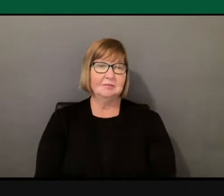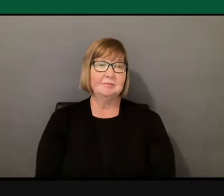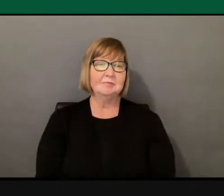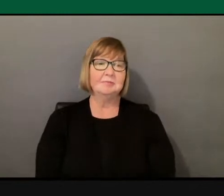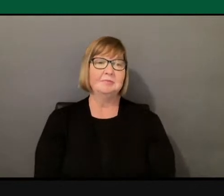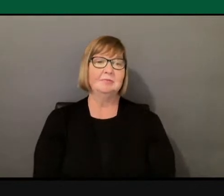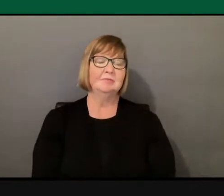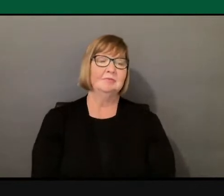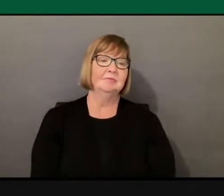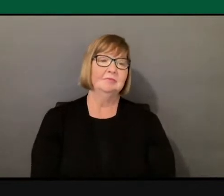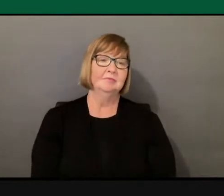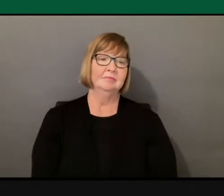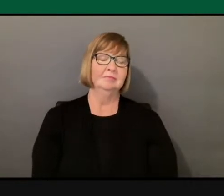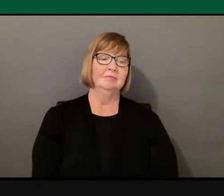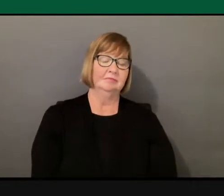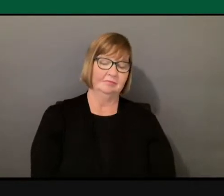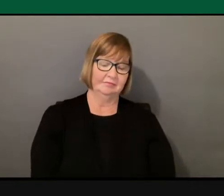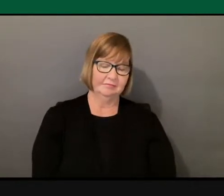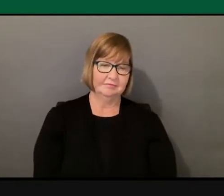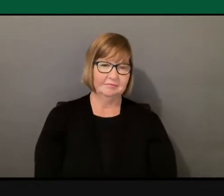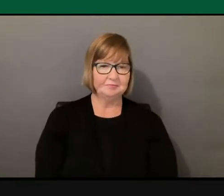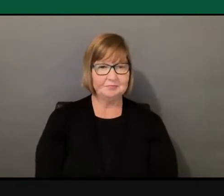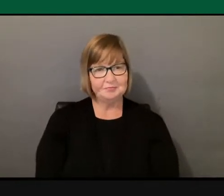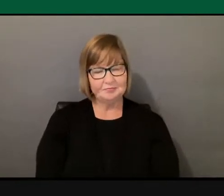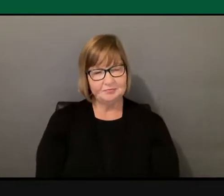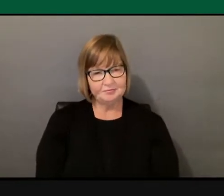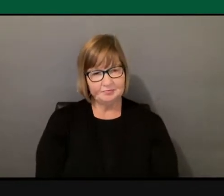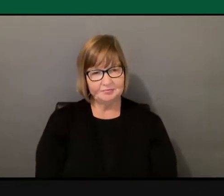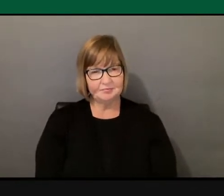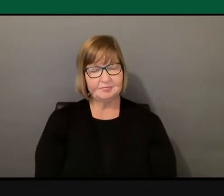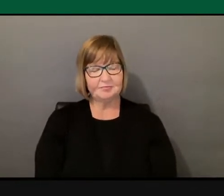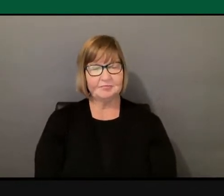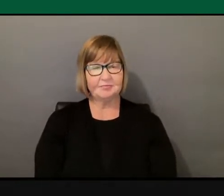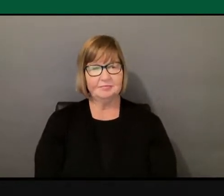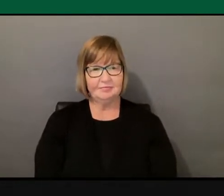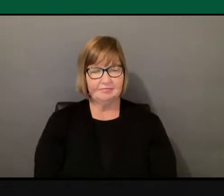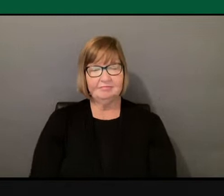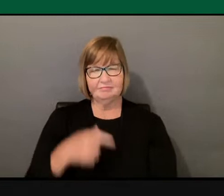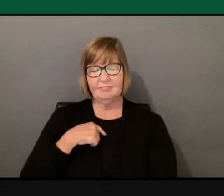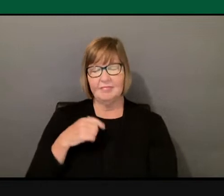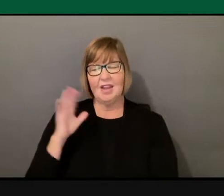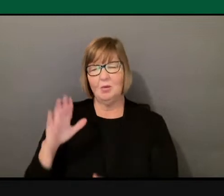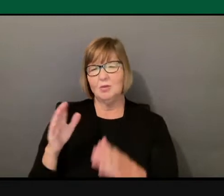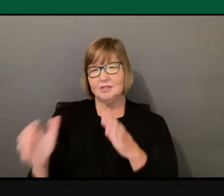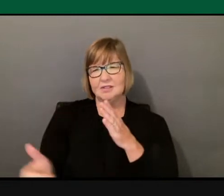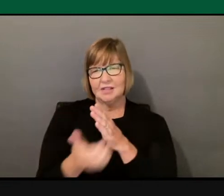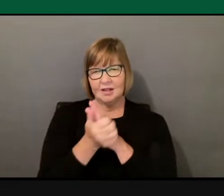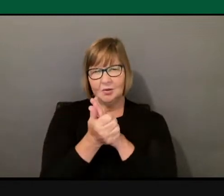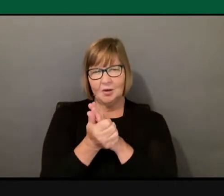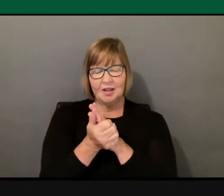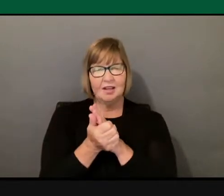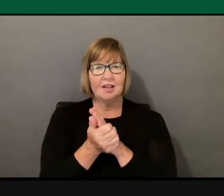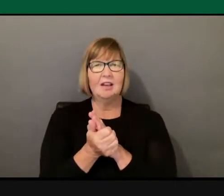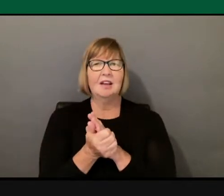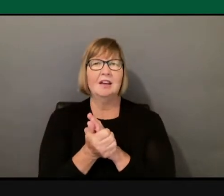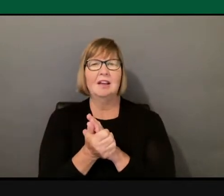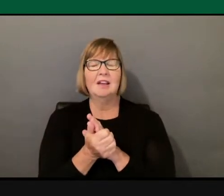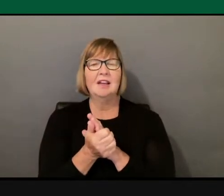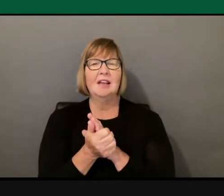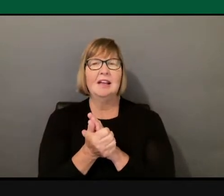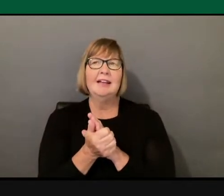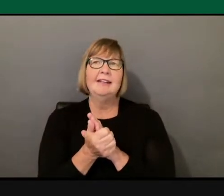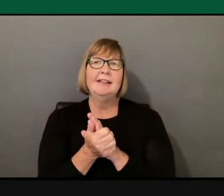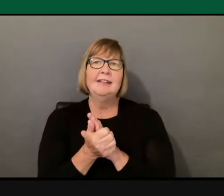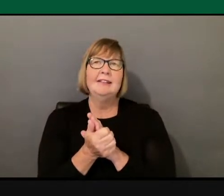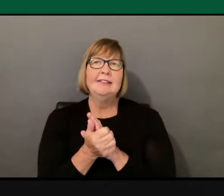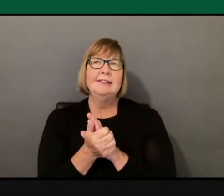Dr. Kadimtrup. And I'll segue on there. But, you know, it's more that you have to have a